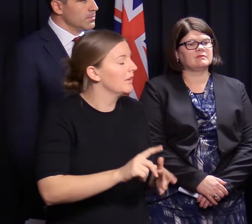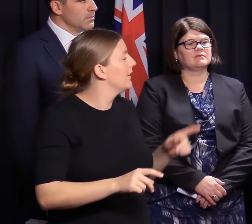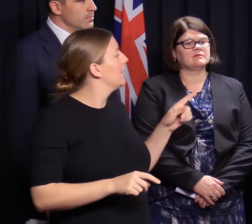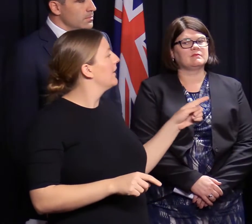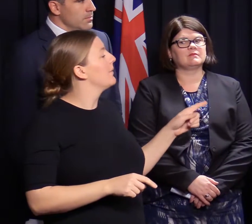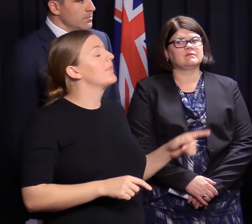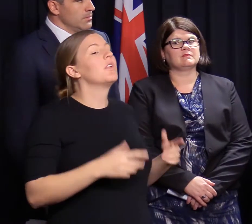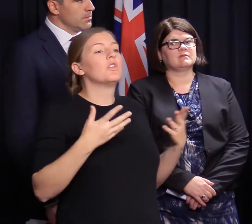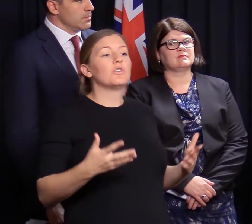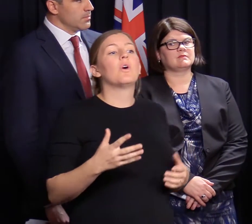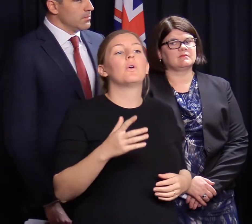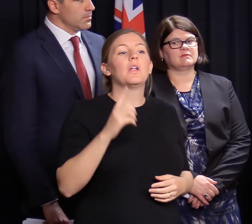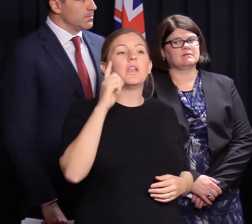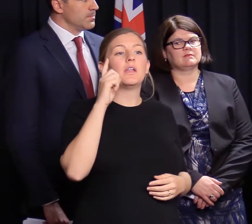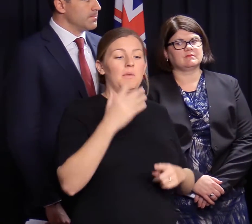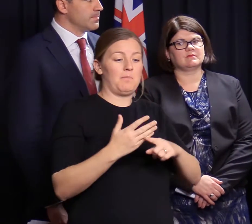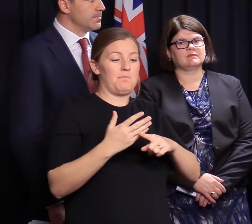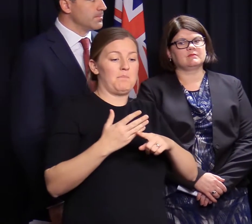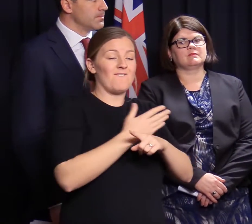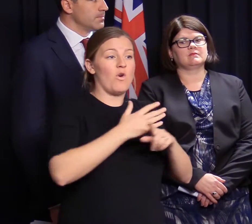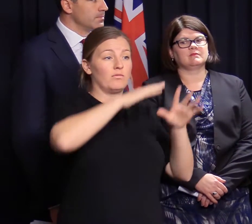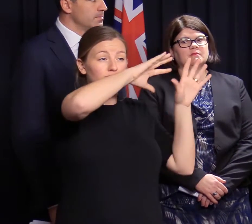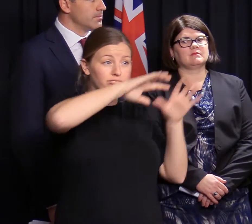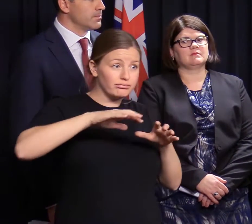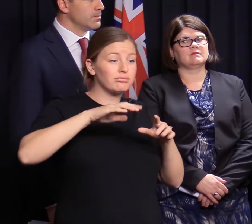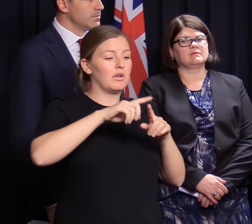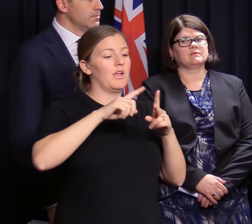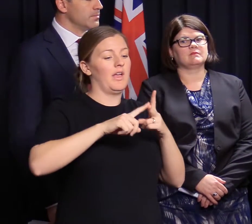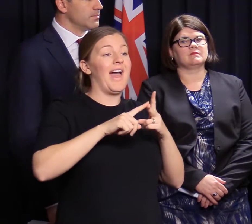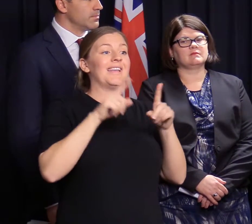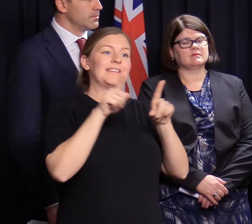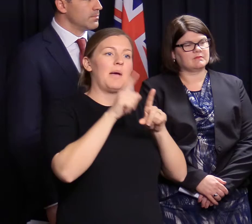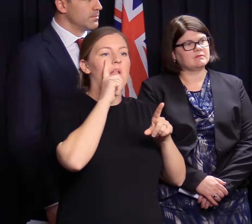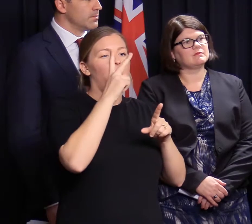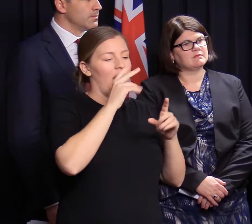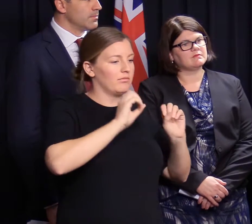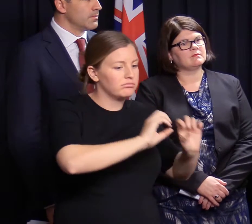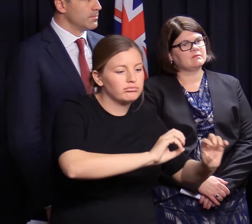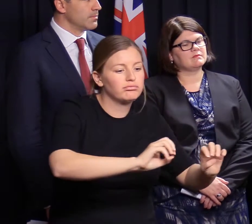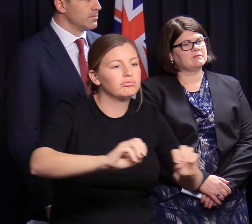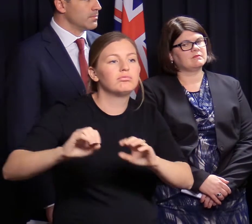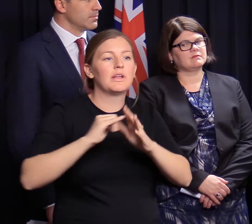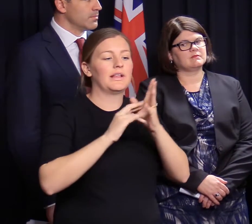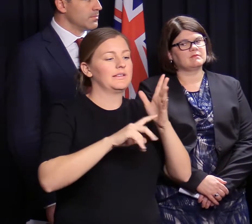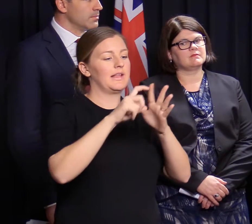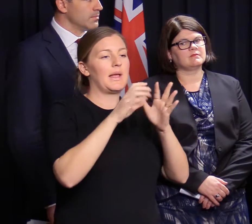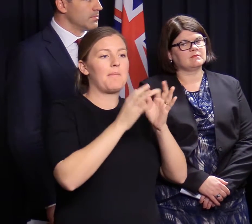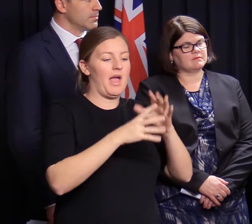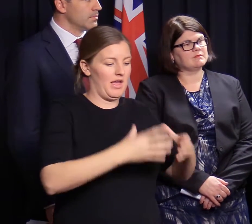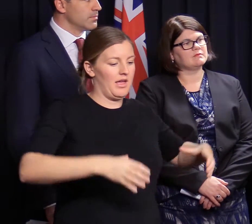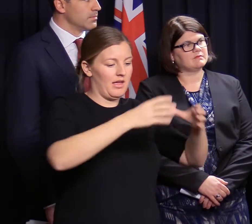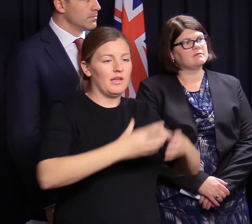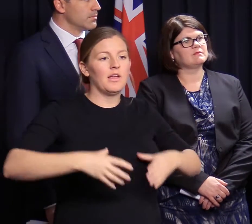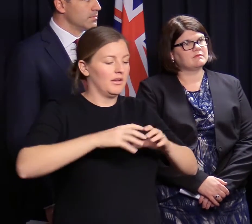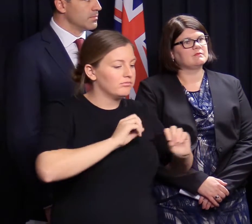we had sandbags distributed prior to and during the event from a number of depots around the state. We also had sandbags deployed at forward command